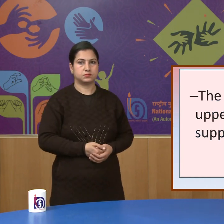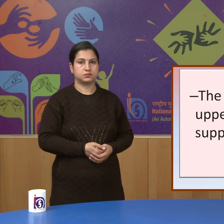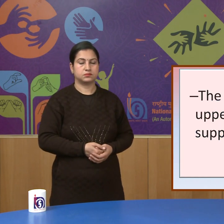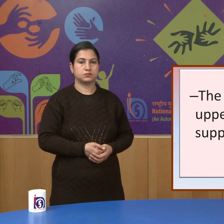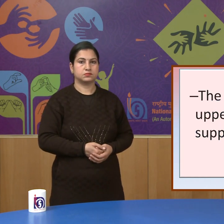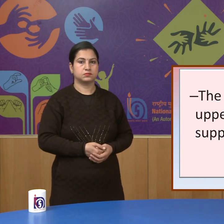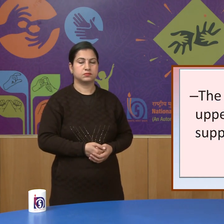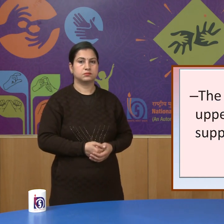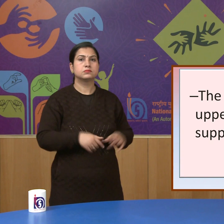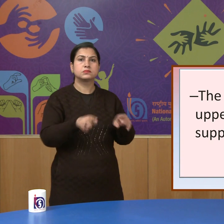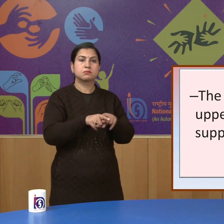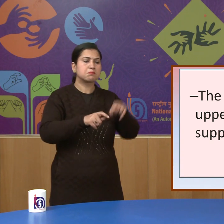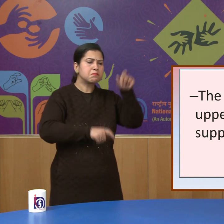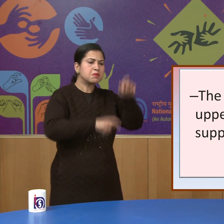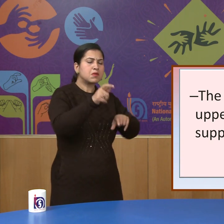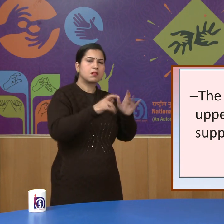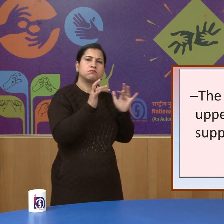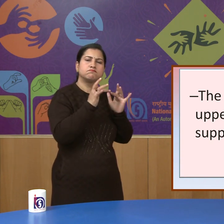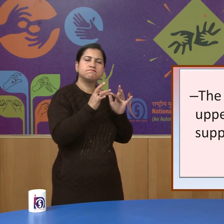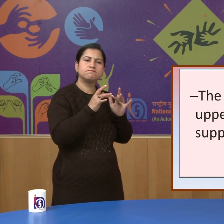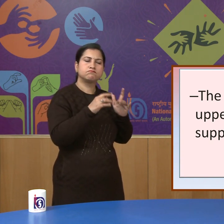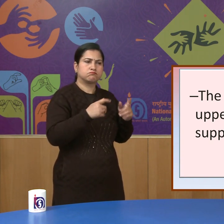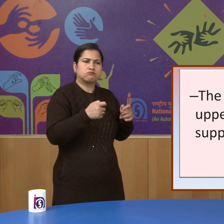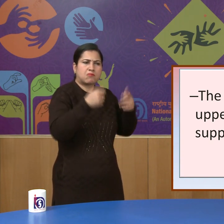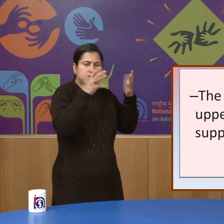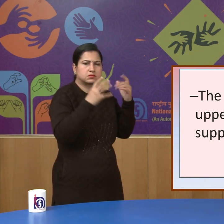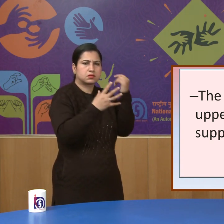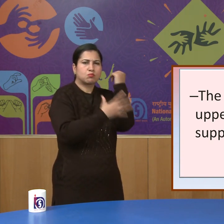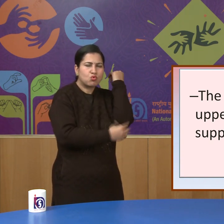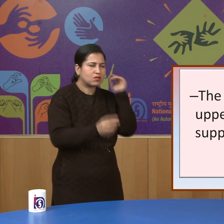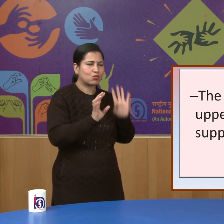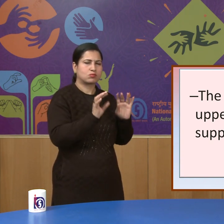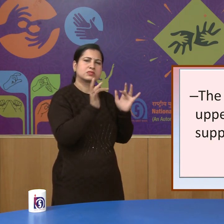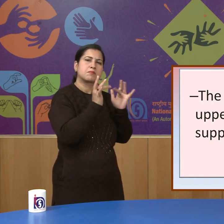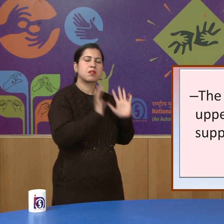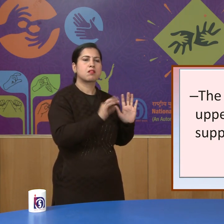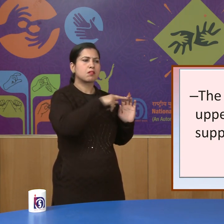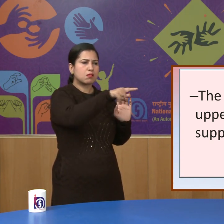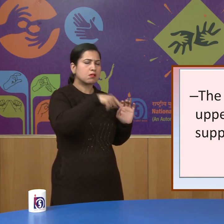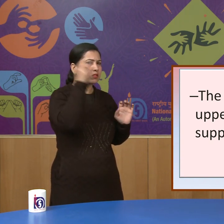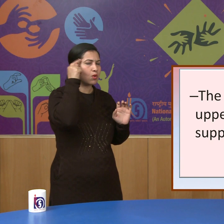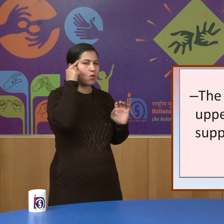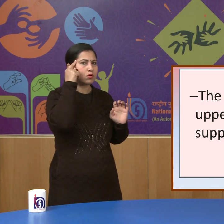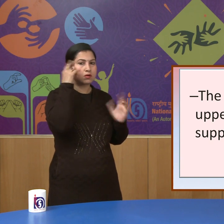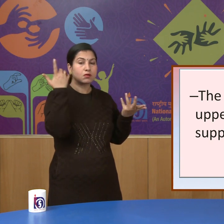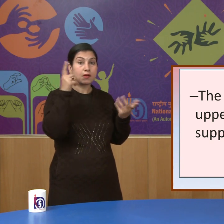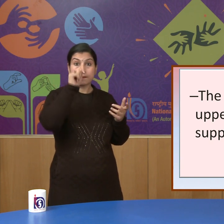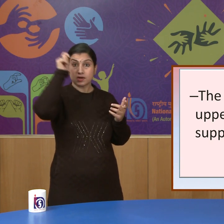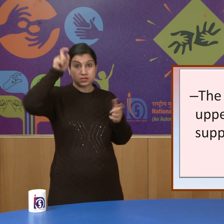The middle class people thought that the social reforms done by British